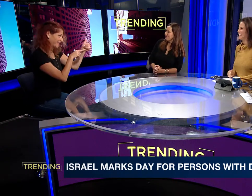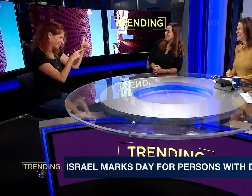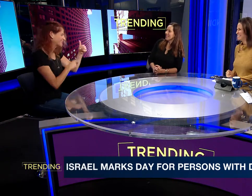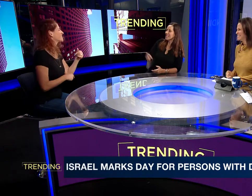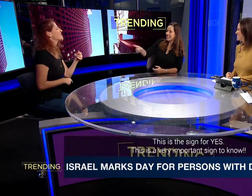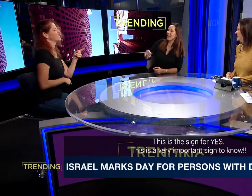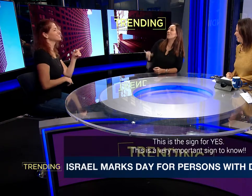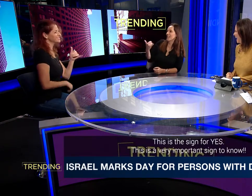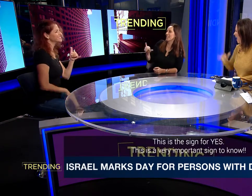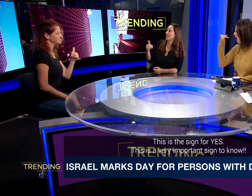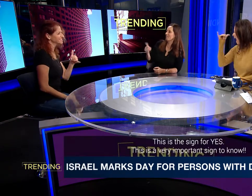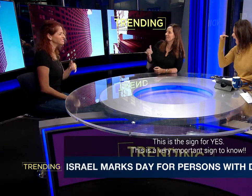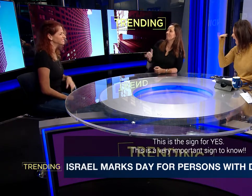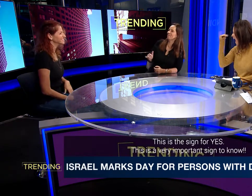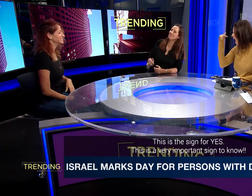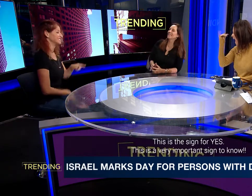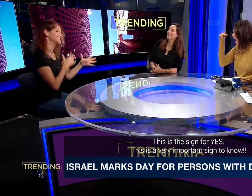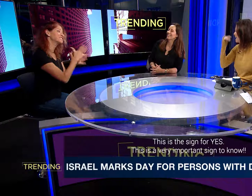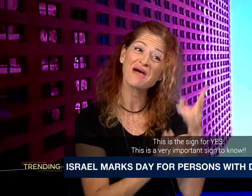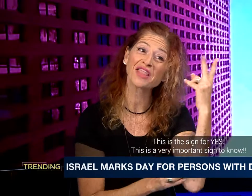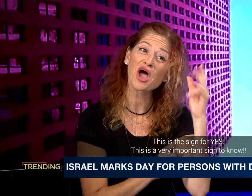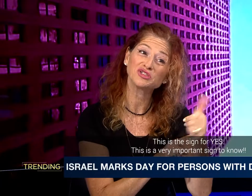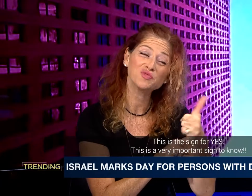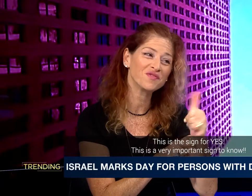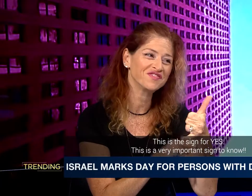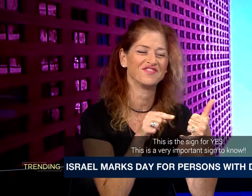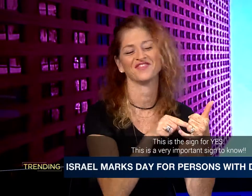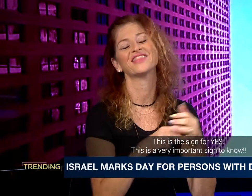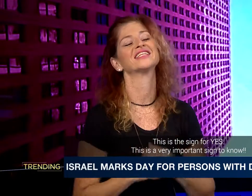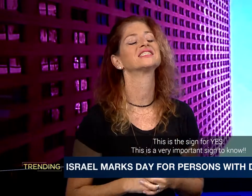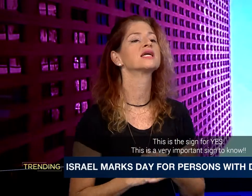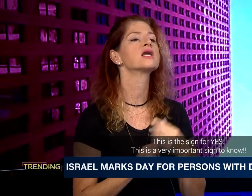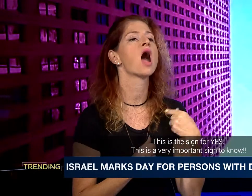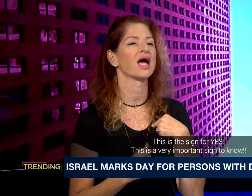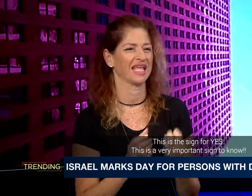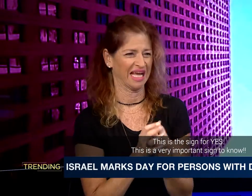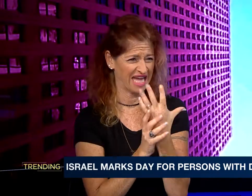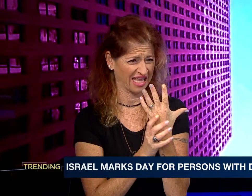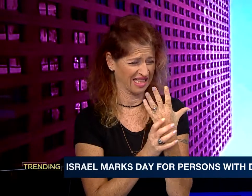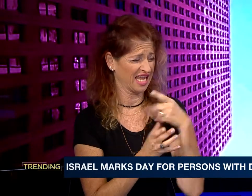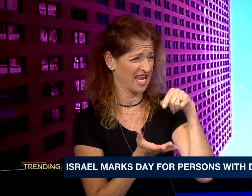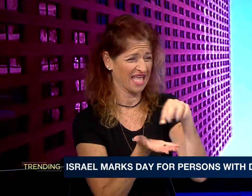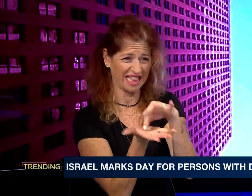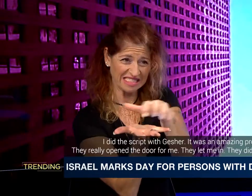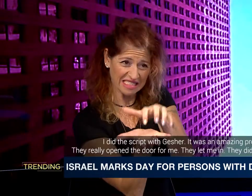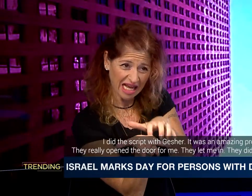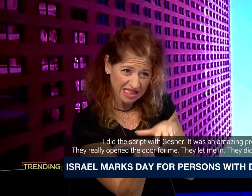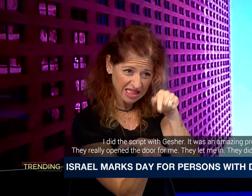This is the sign for yes. This is a really important sign to know. When I did that script,